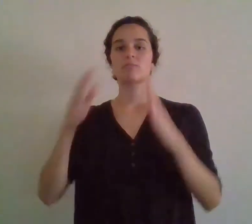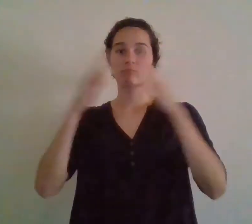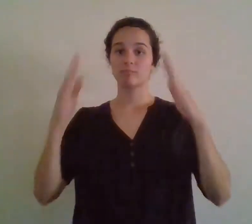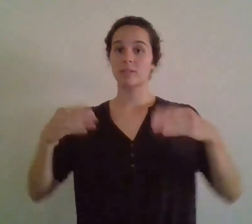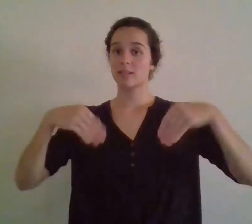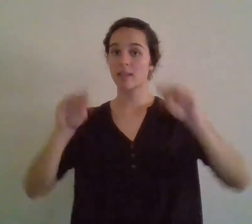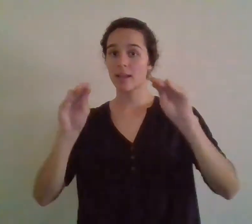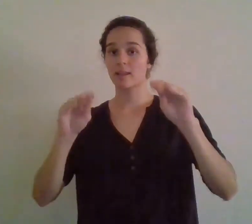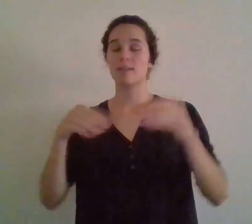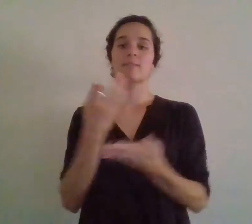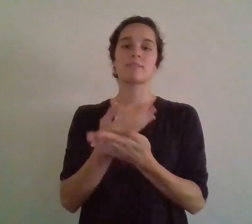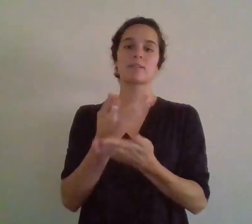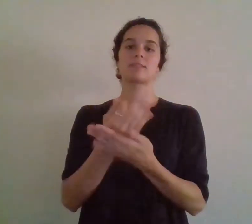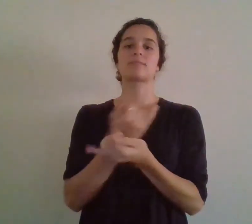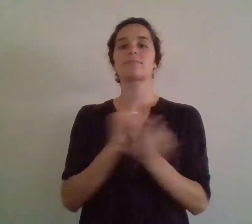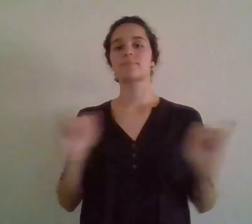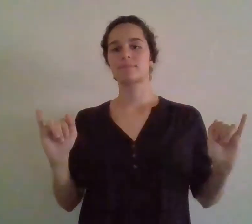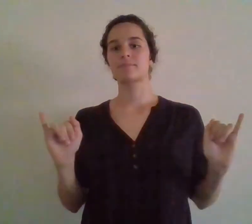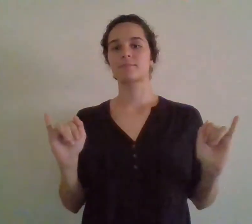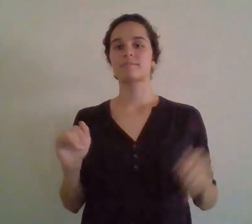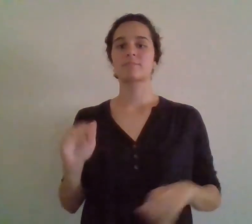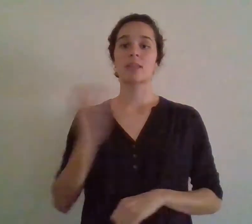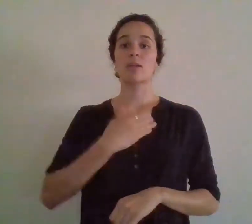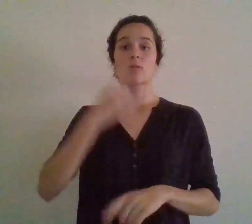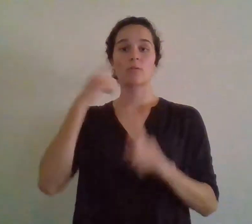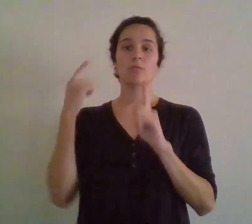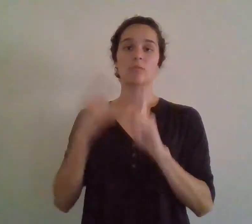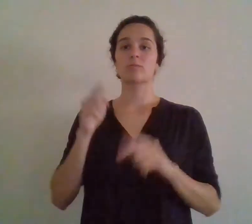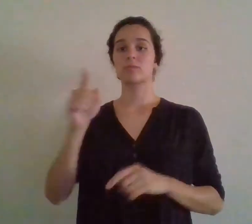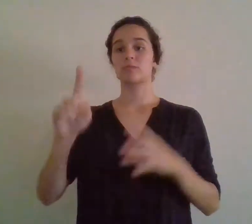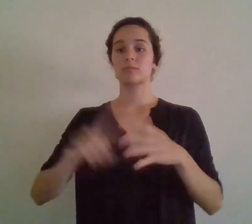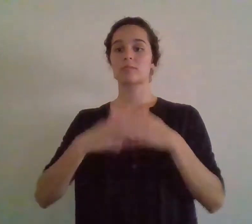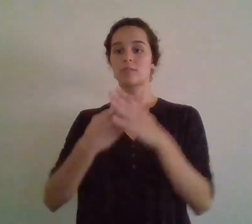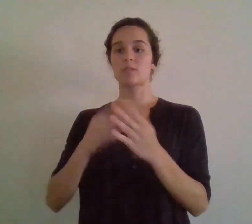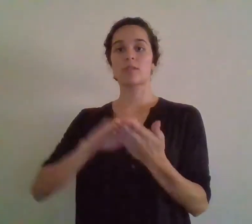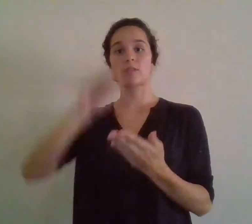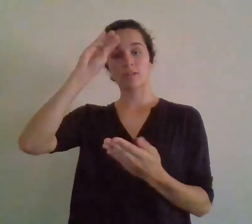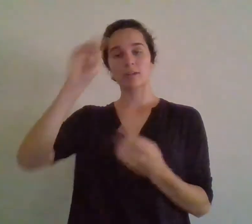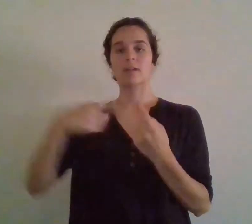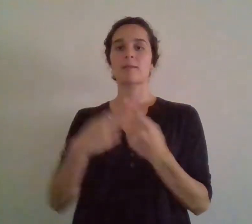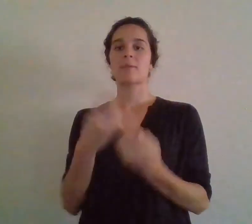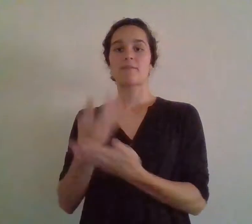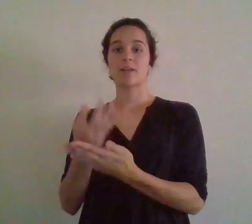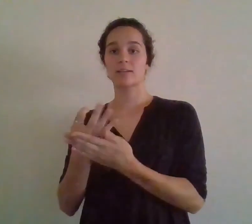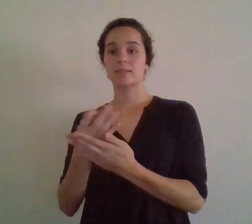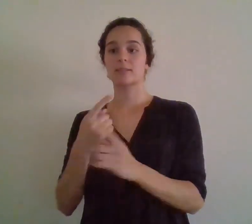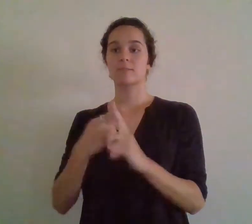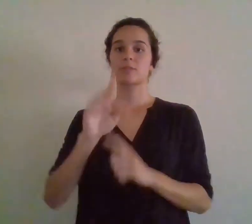The goal of this podcast is to get you started on learning about finance and have you start your personal